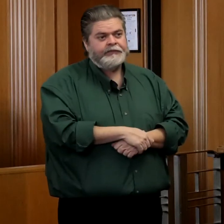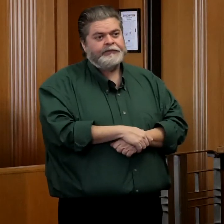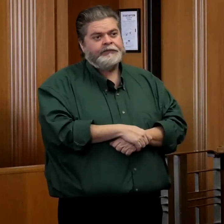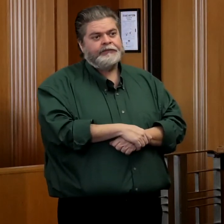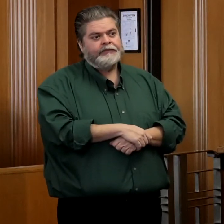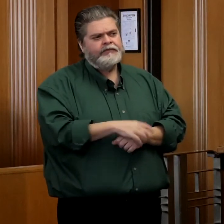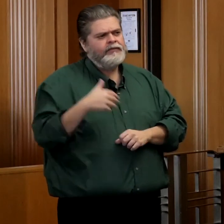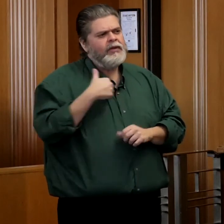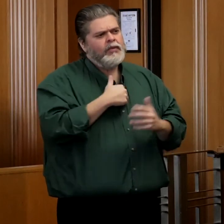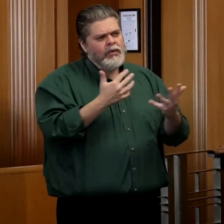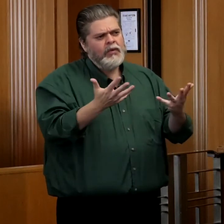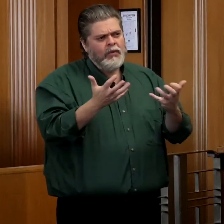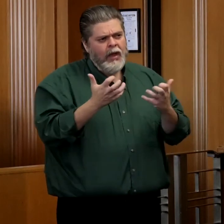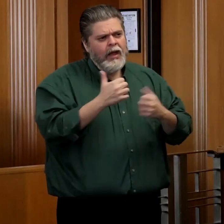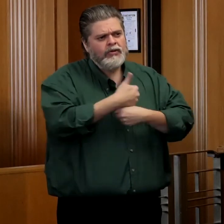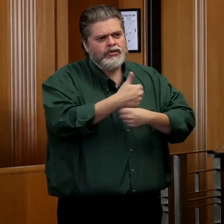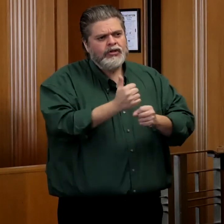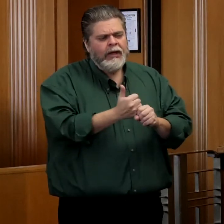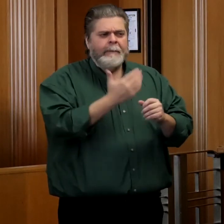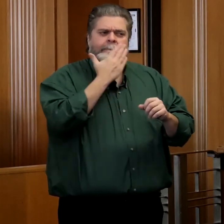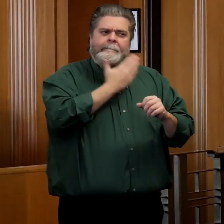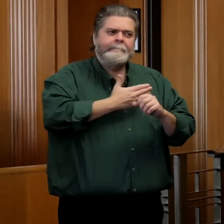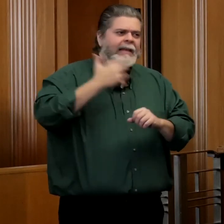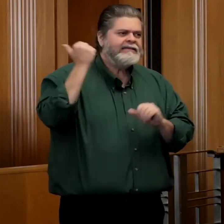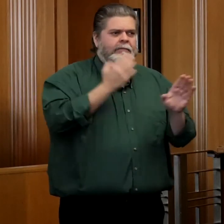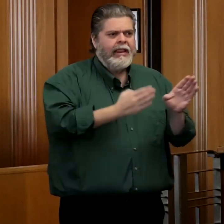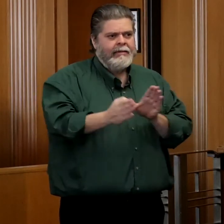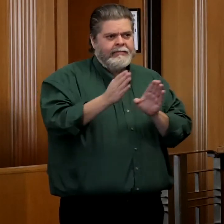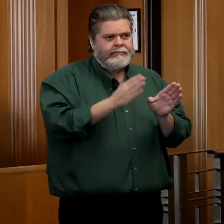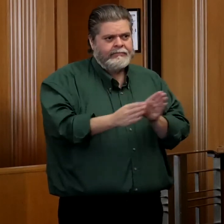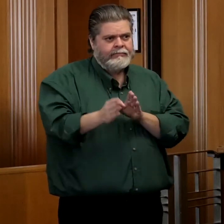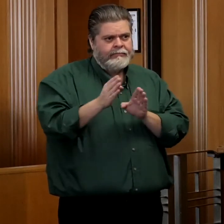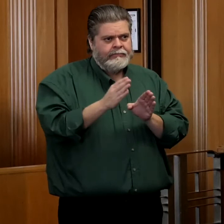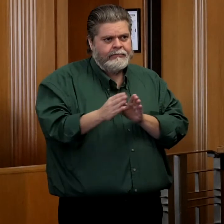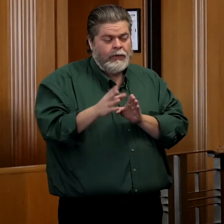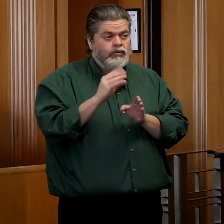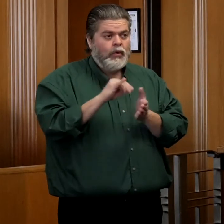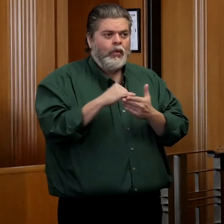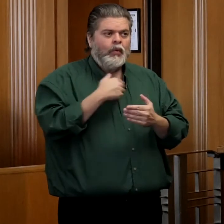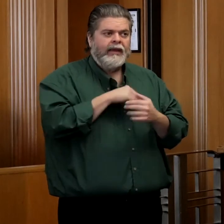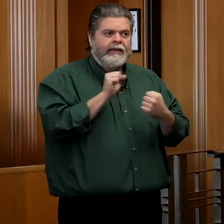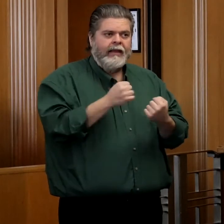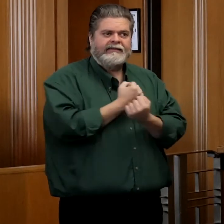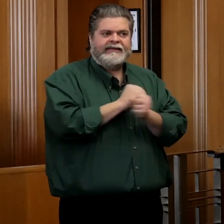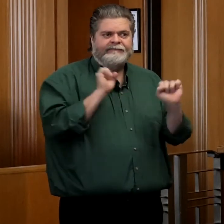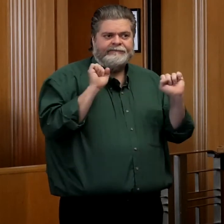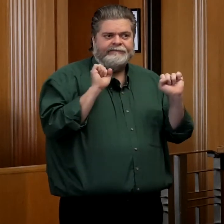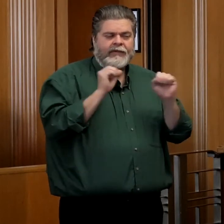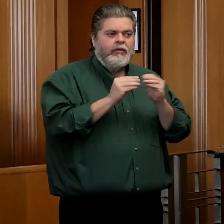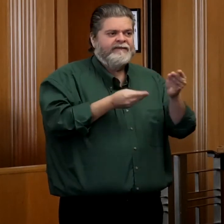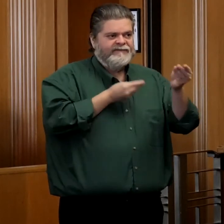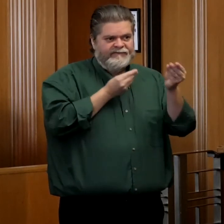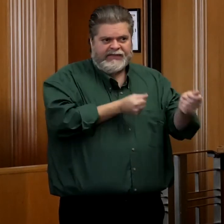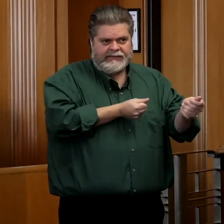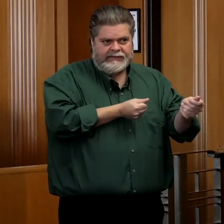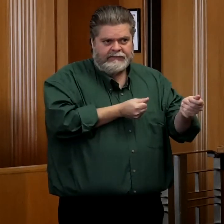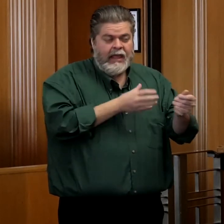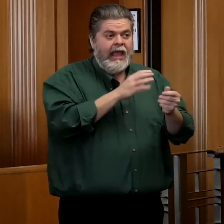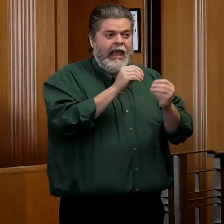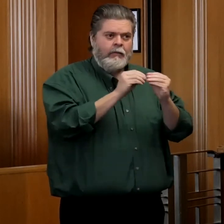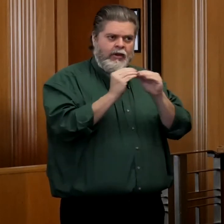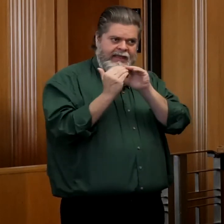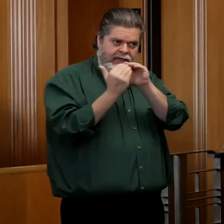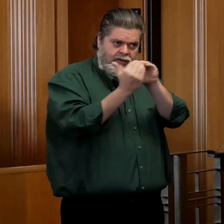We want to create the absolute best plans so that we can safely, efficiently, and